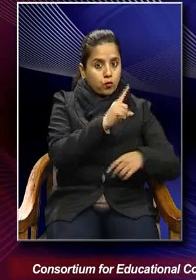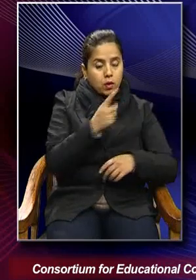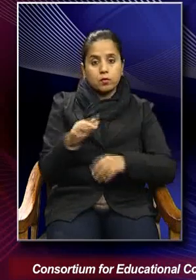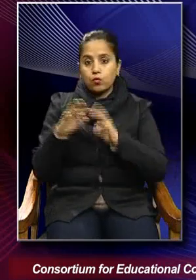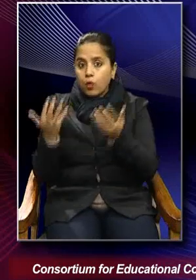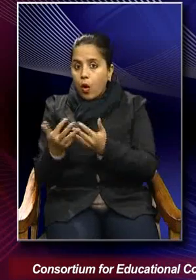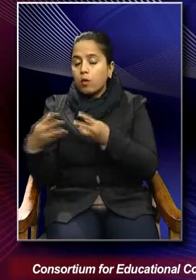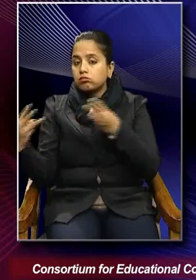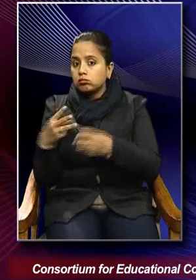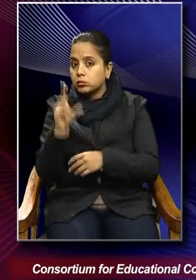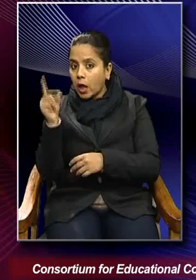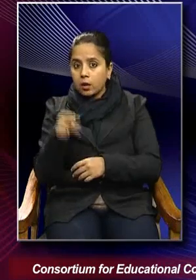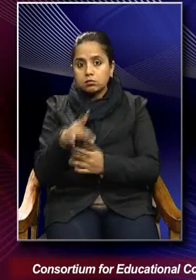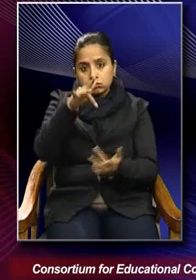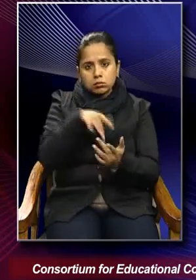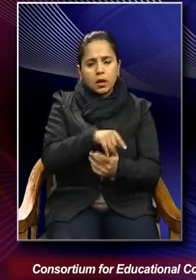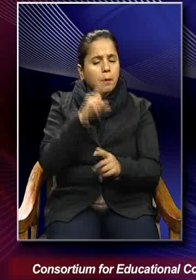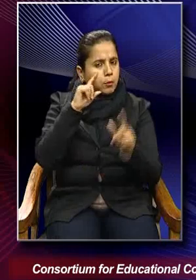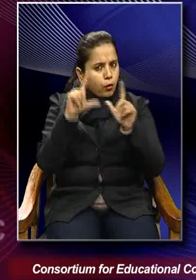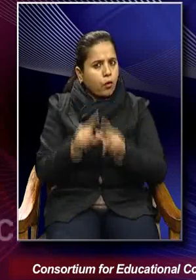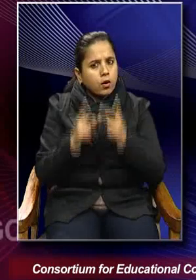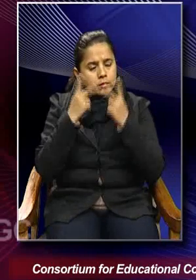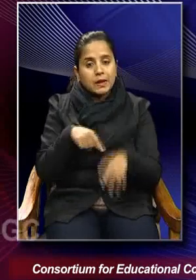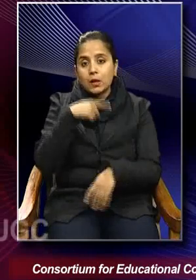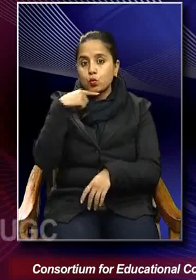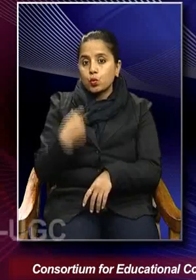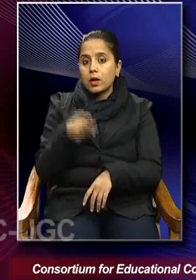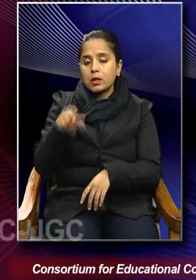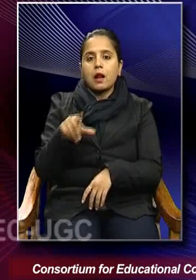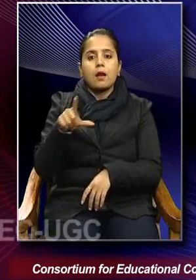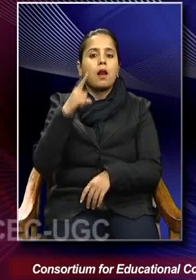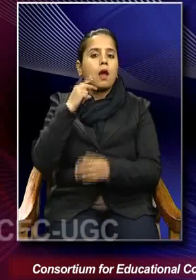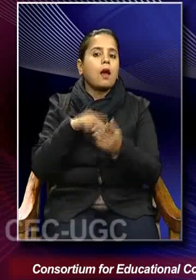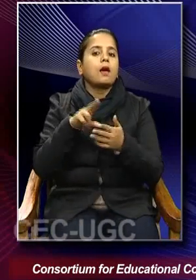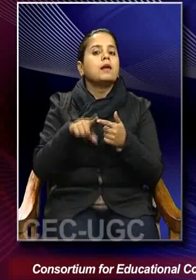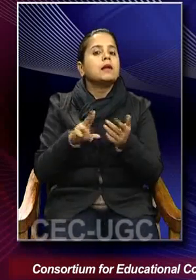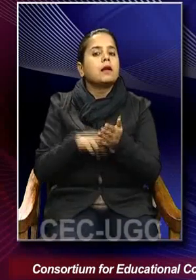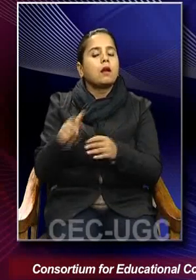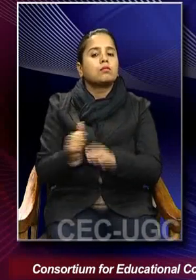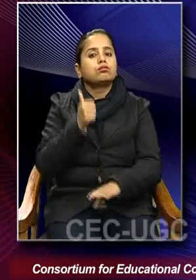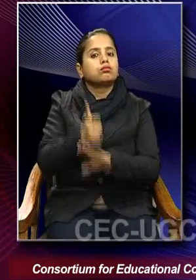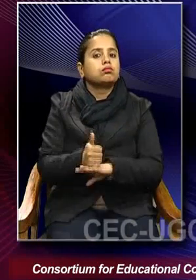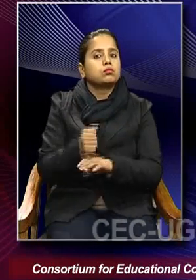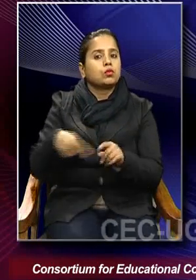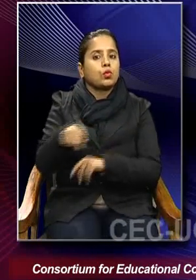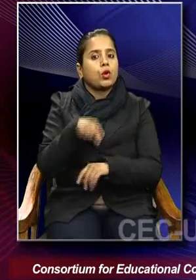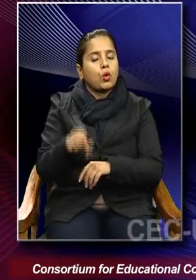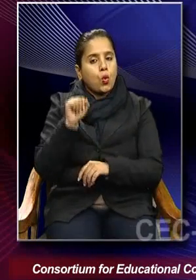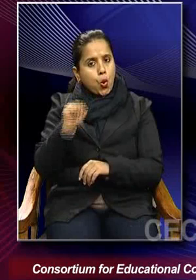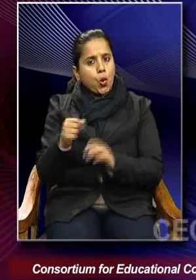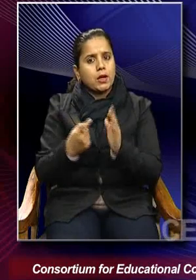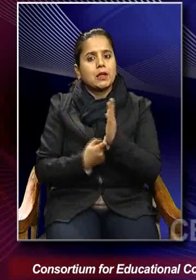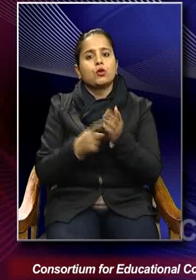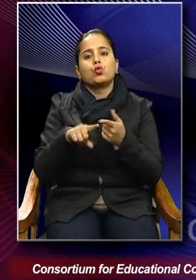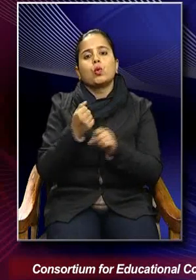as testimony to this. In Russia, Lenin, therefore, established the Bolshevik regime